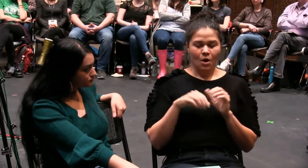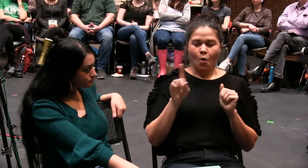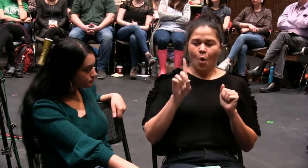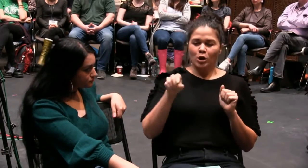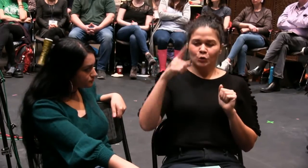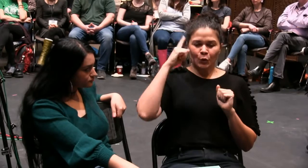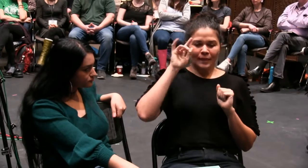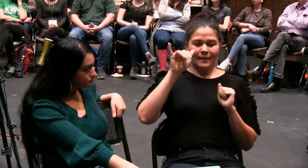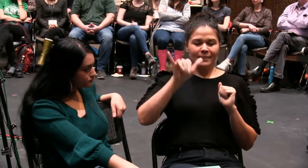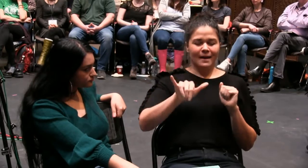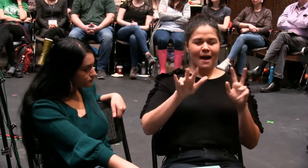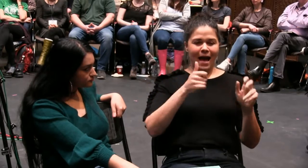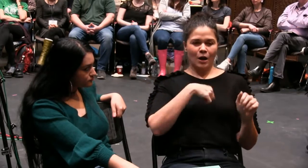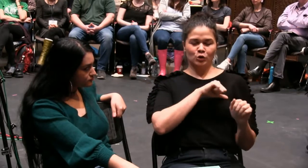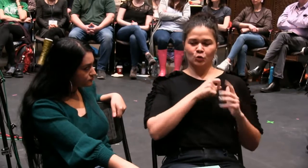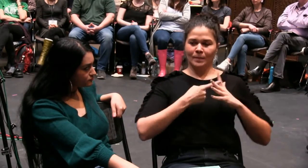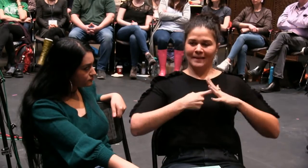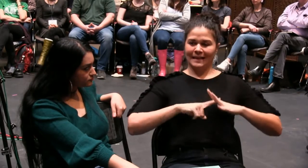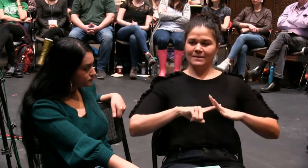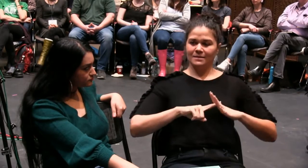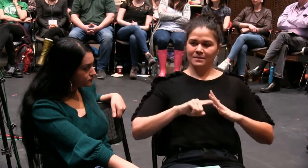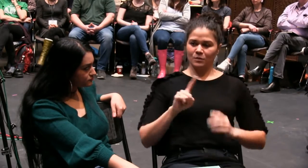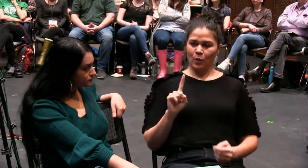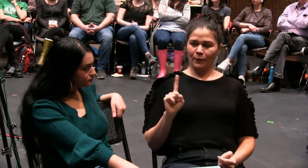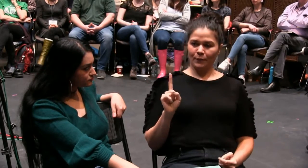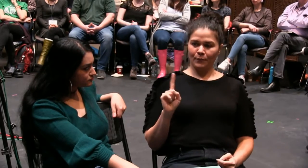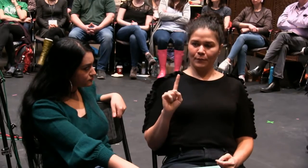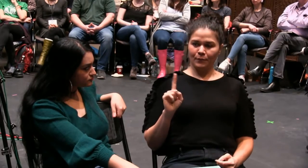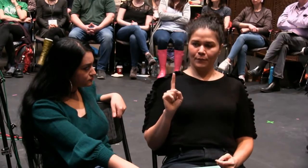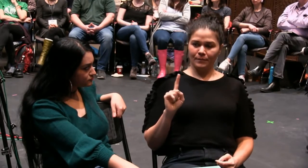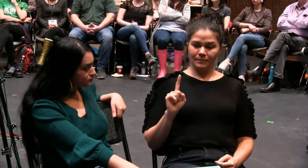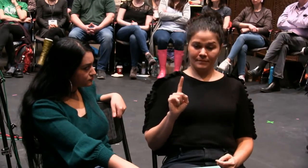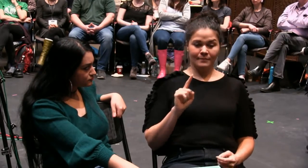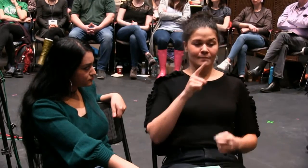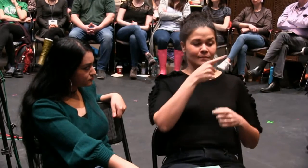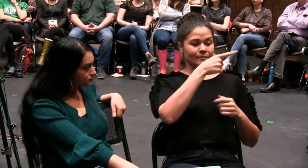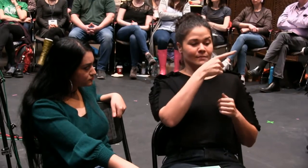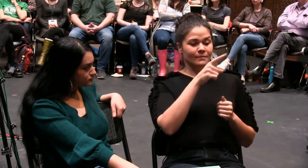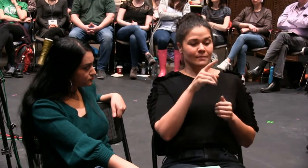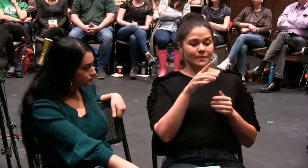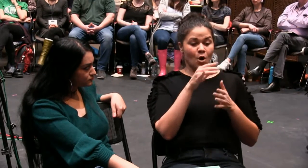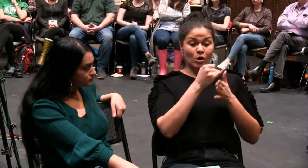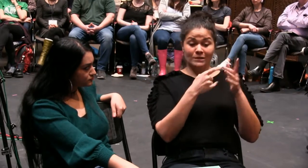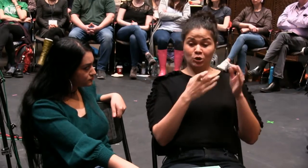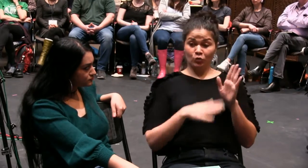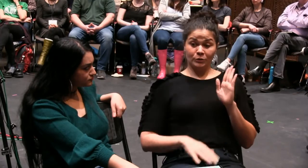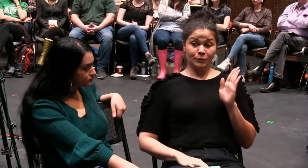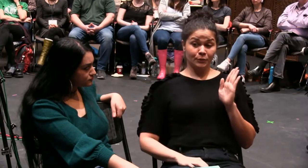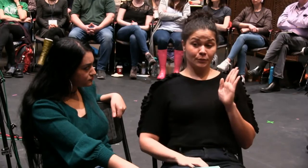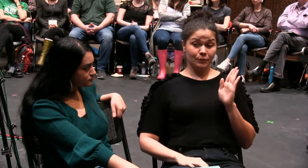theater can look like. So it starts with an attitude. And how do we make that attitude